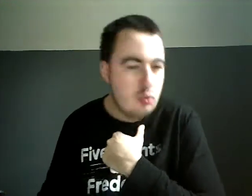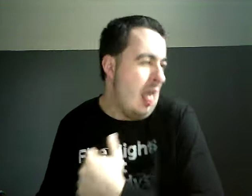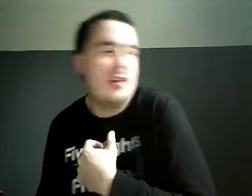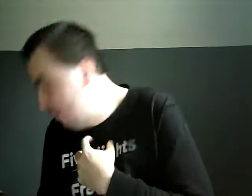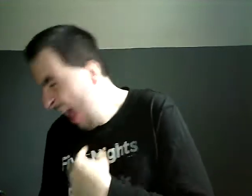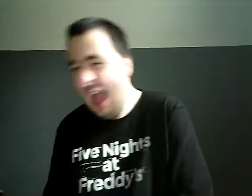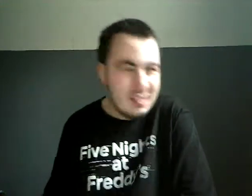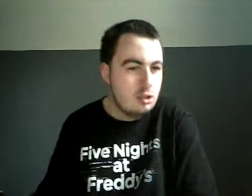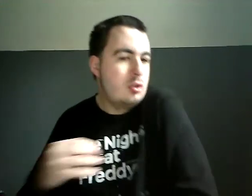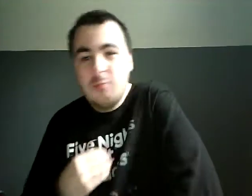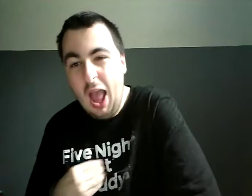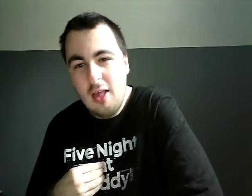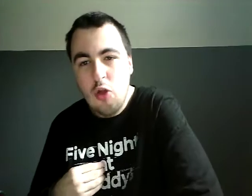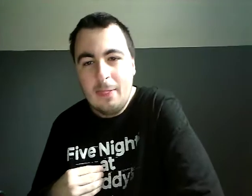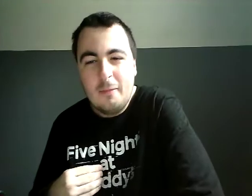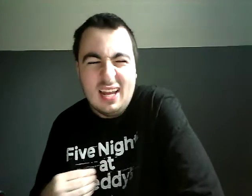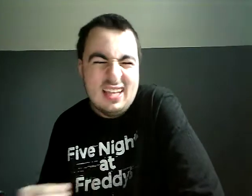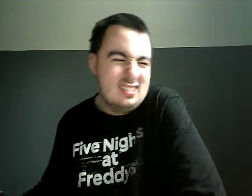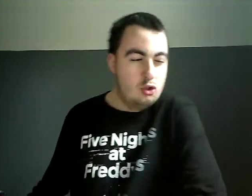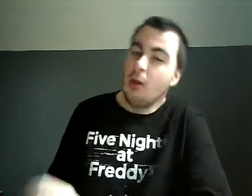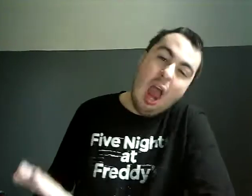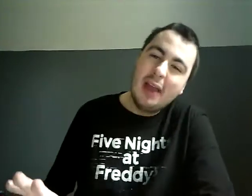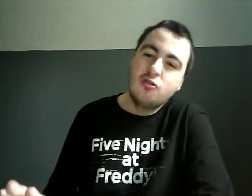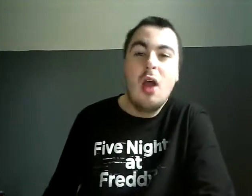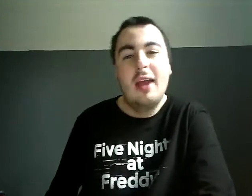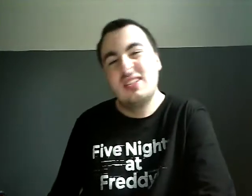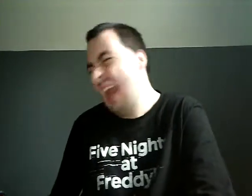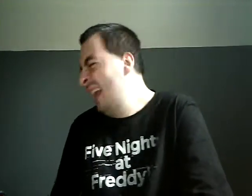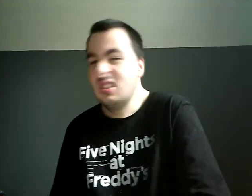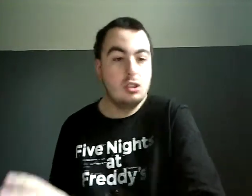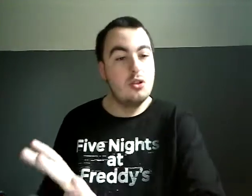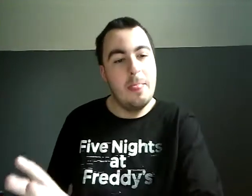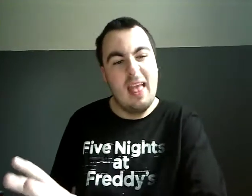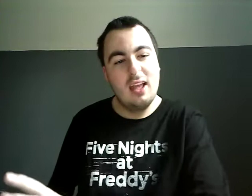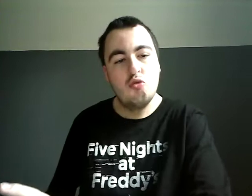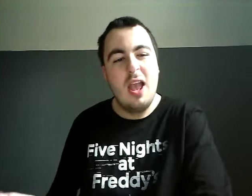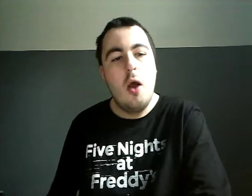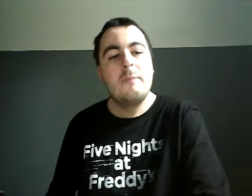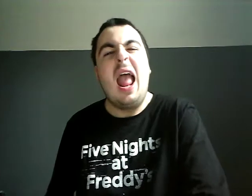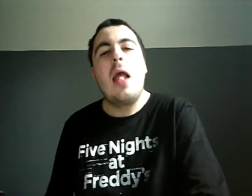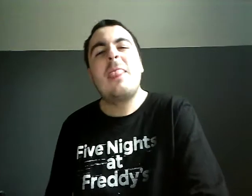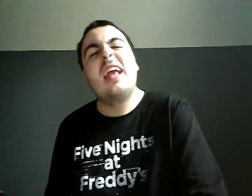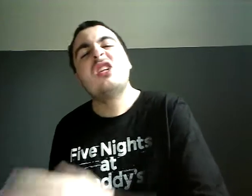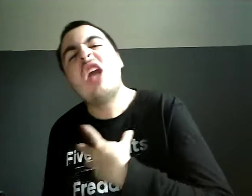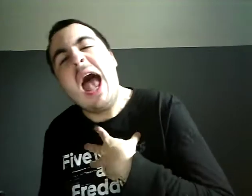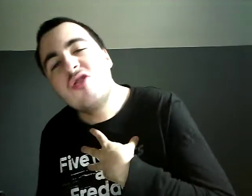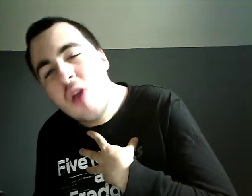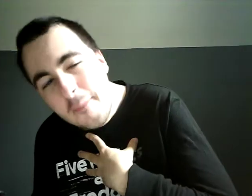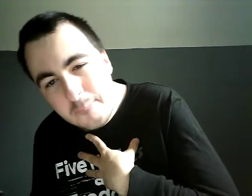inside Incomplete, but now I see, this won't be the end of